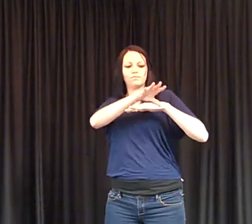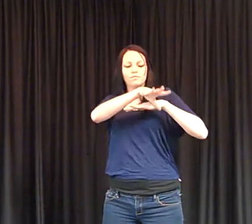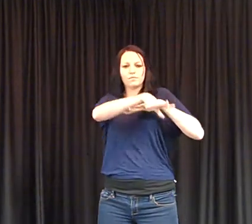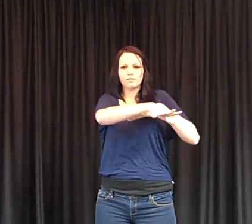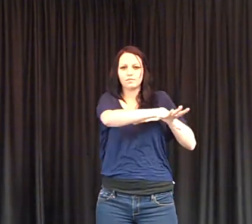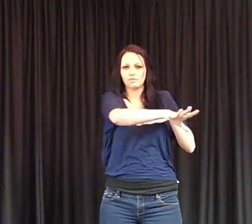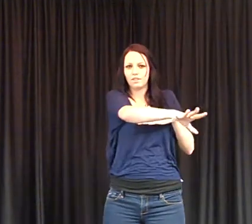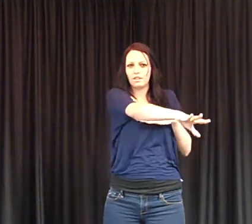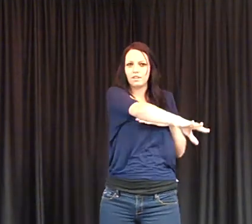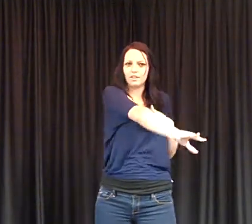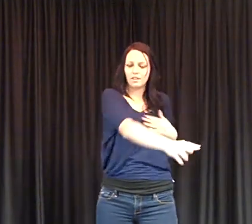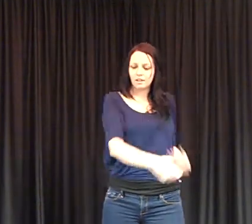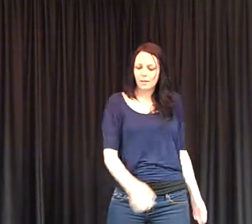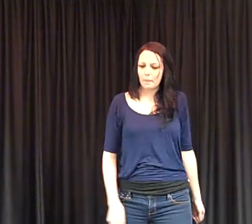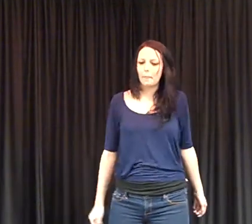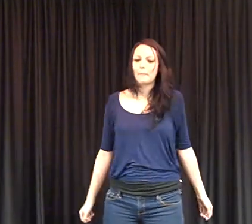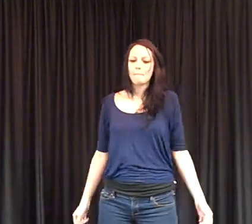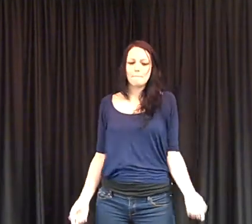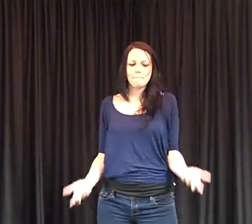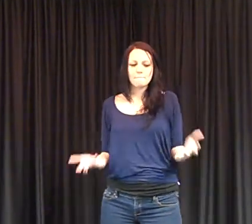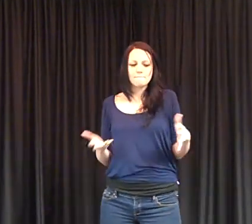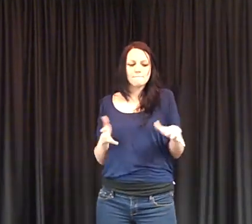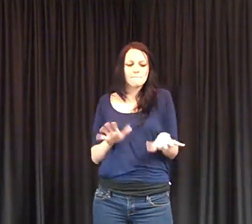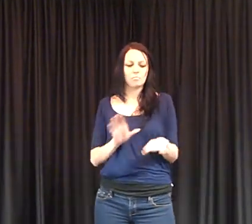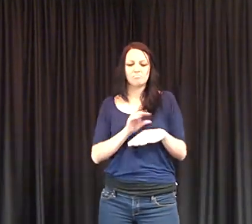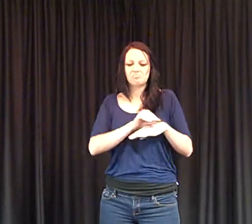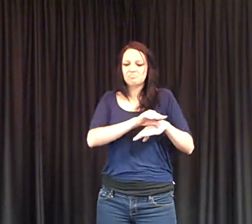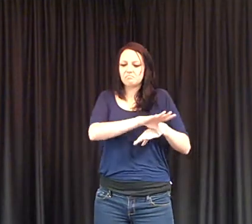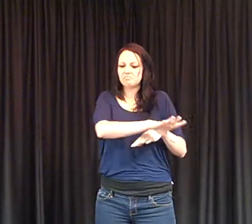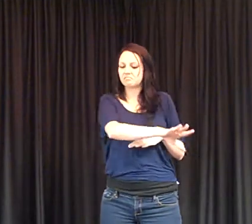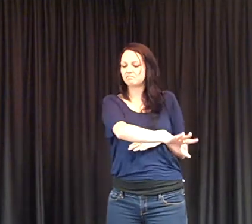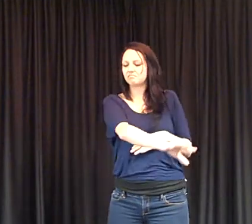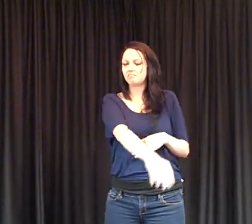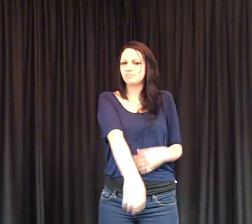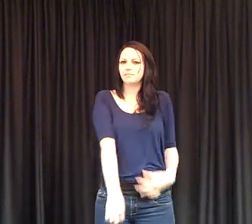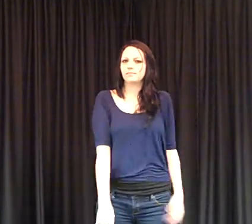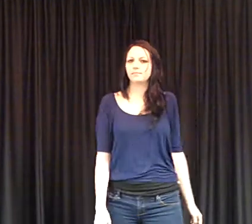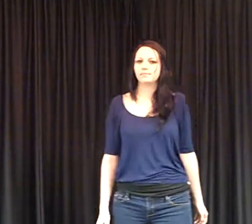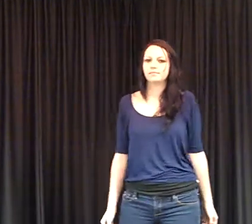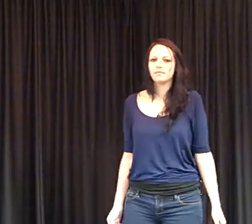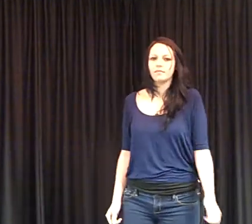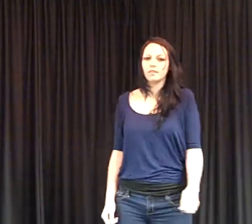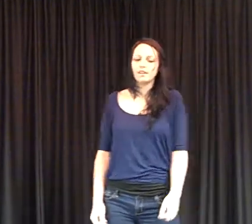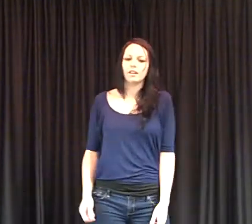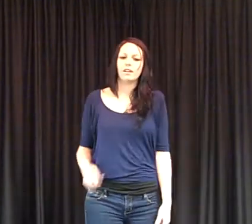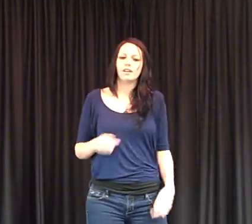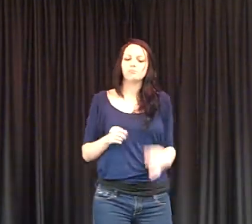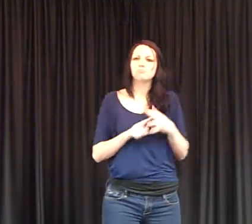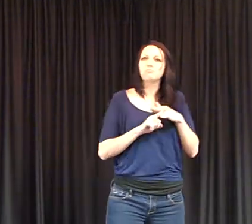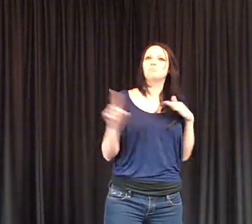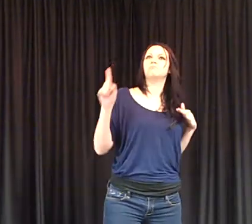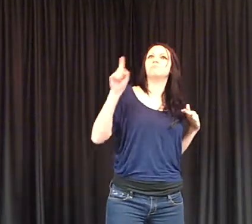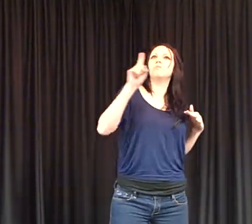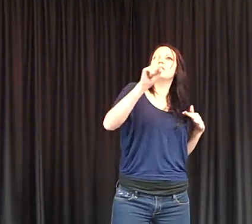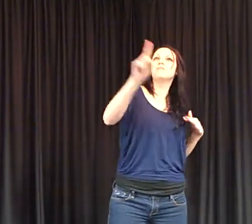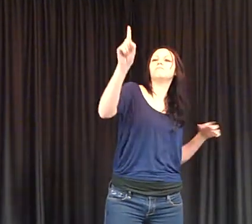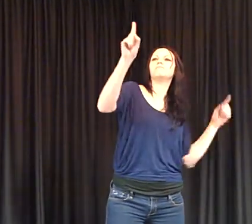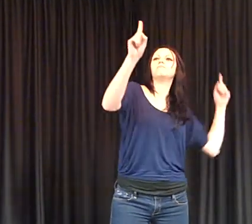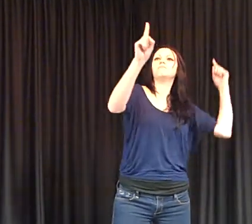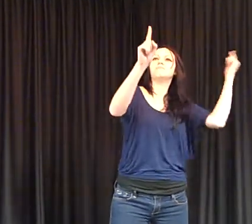what I told you don't go around, I got my own health to raise. I got my feet on the ground and